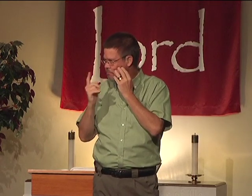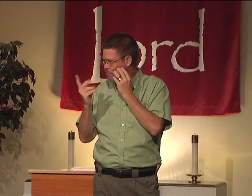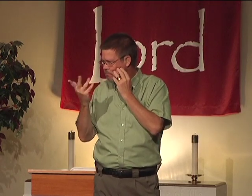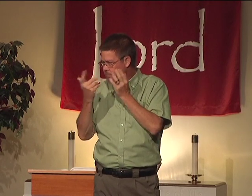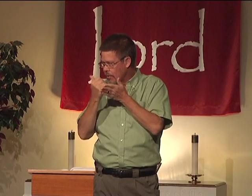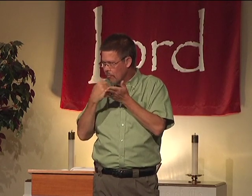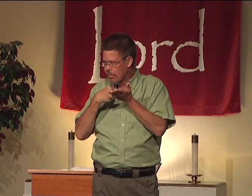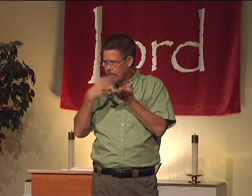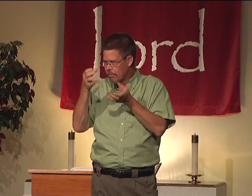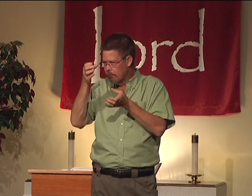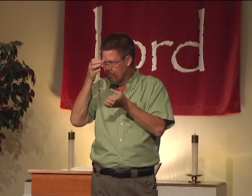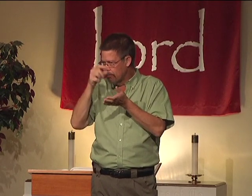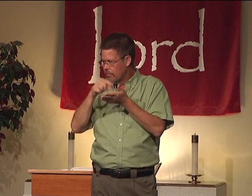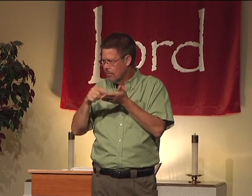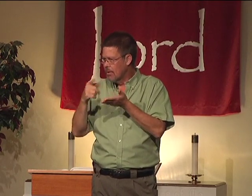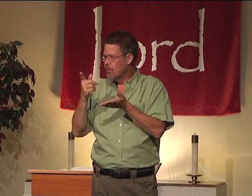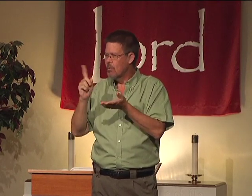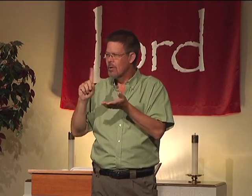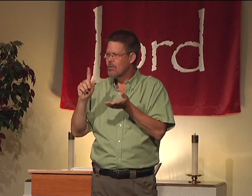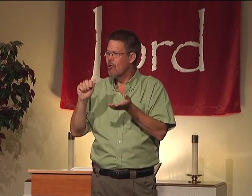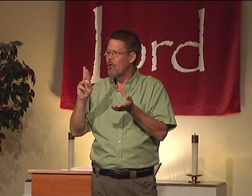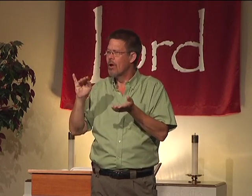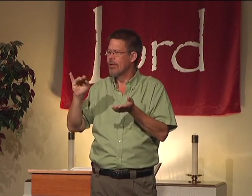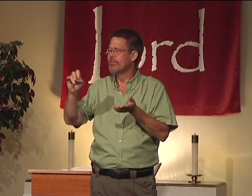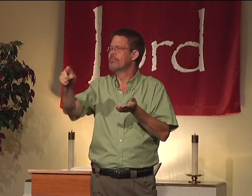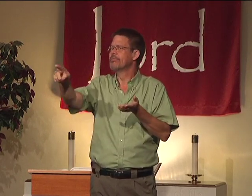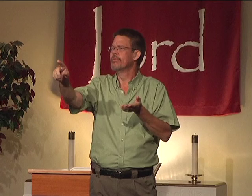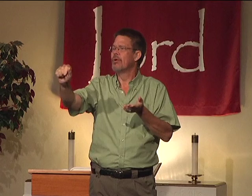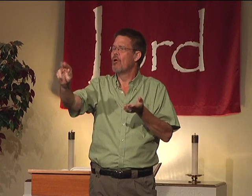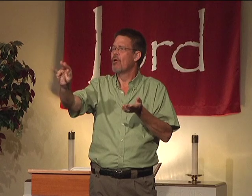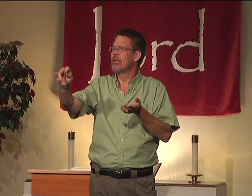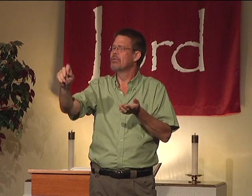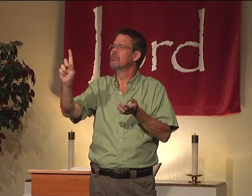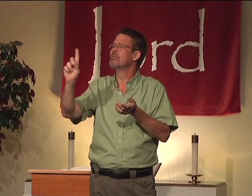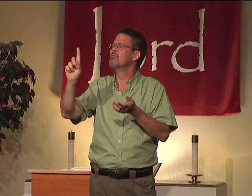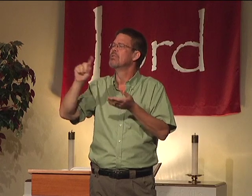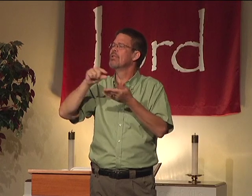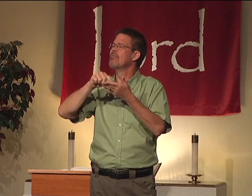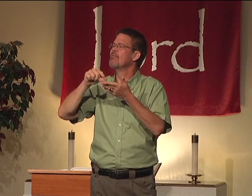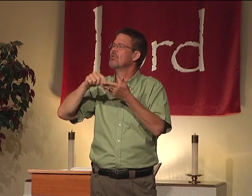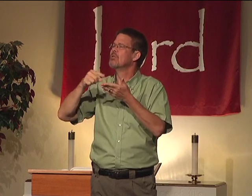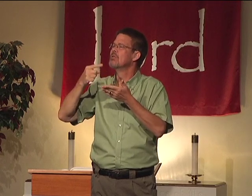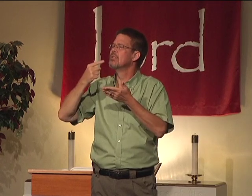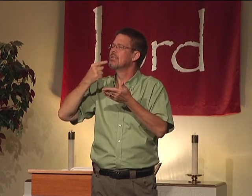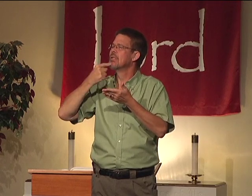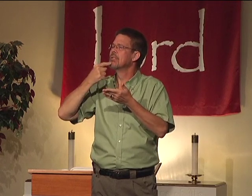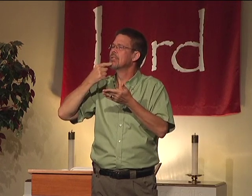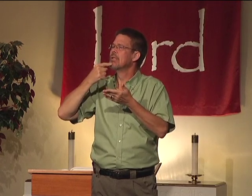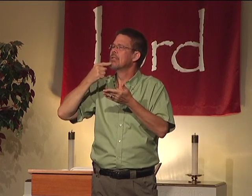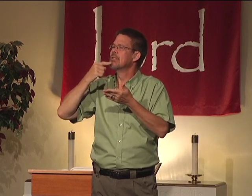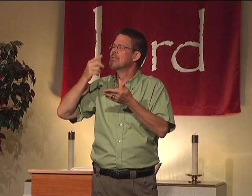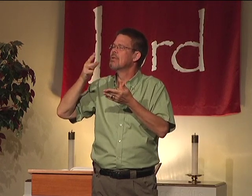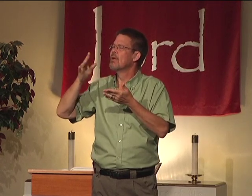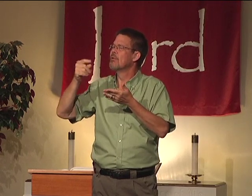clear. Help me remember where it is. Arnie, where is that verse that says,